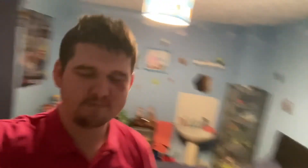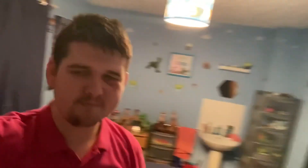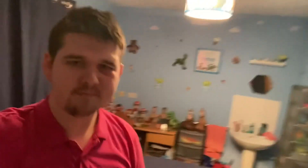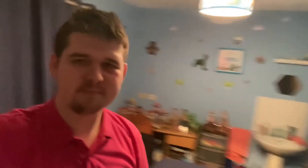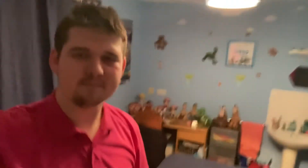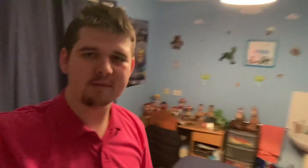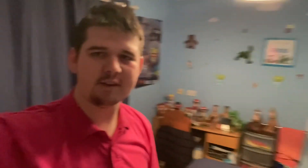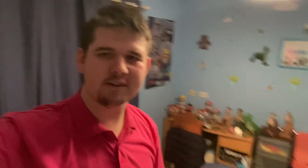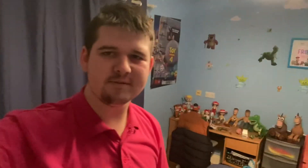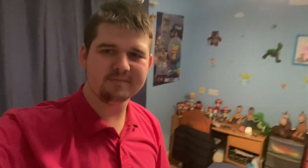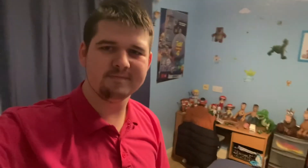Yeah.